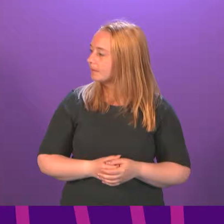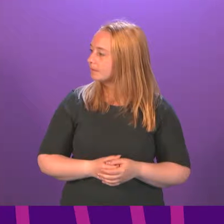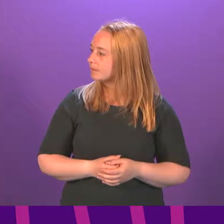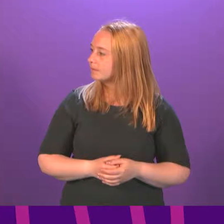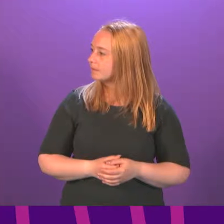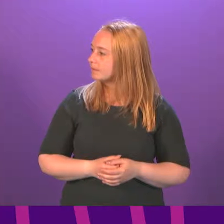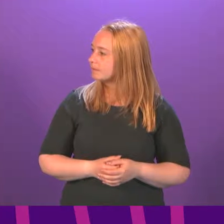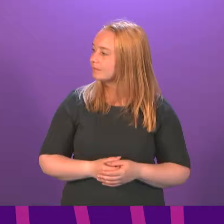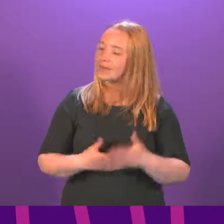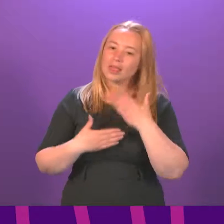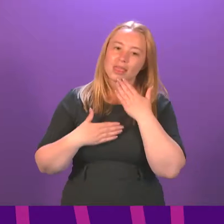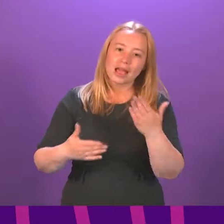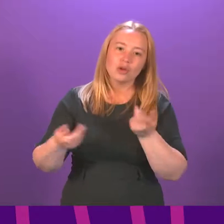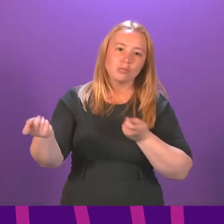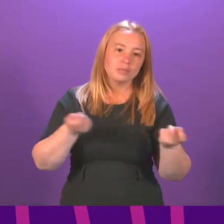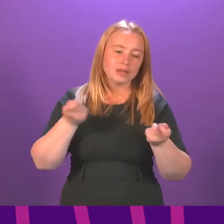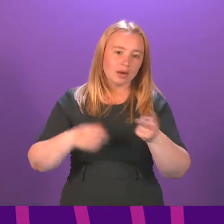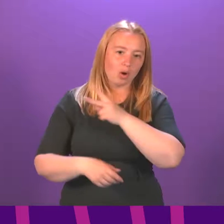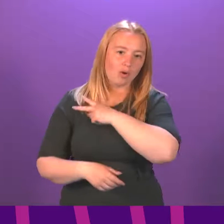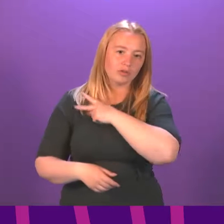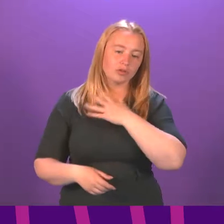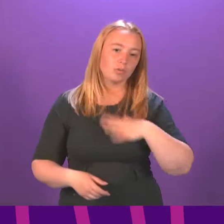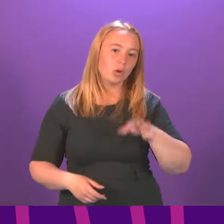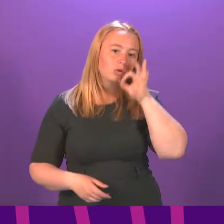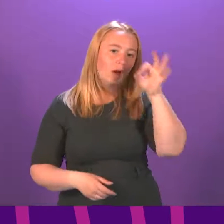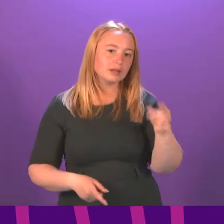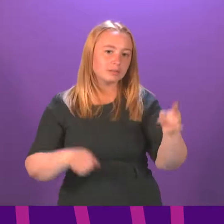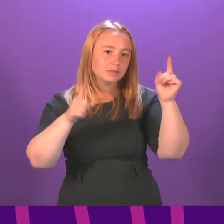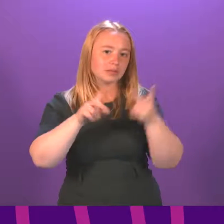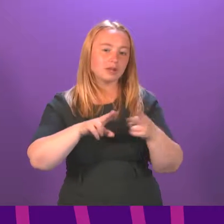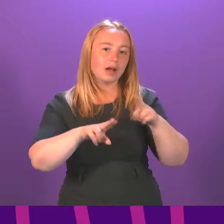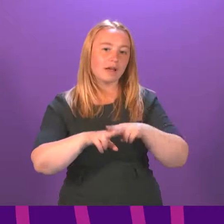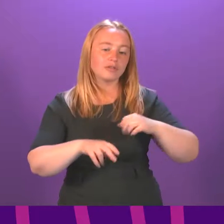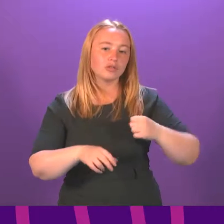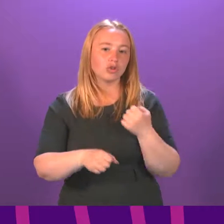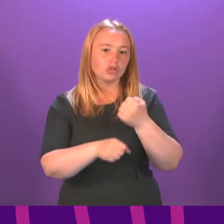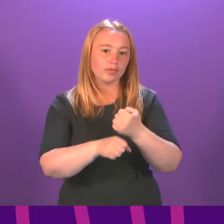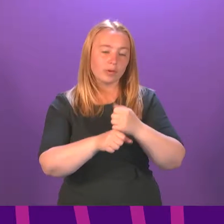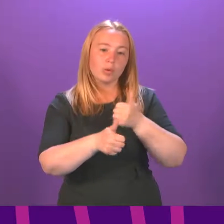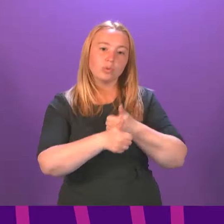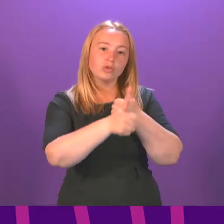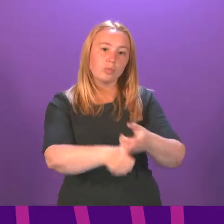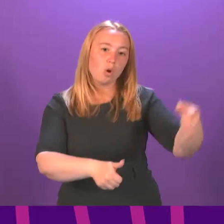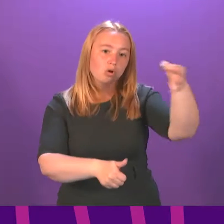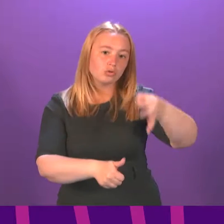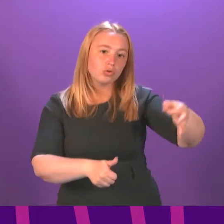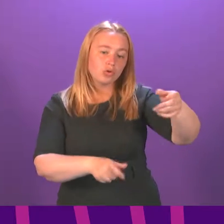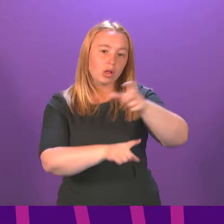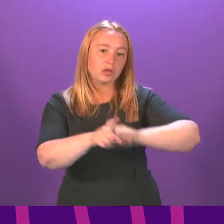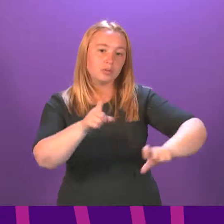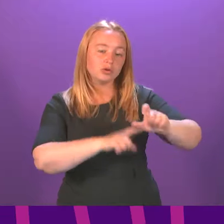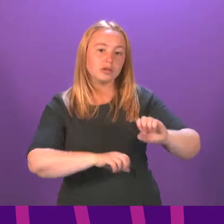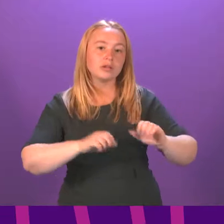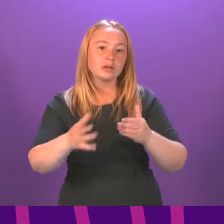Thank you, Presiding Officer. I asked the Minister if the Scottish Government would consider supporting rural communities by providing